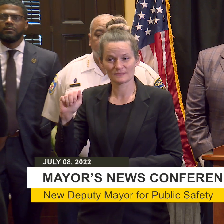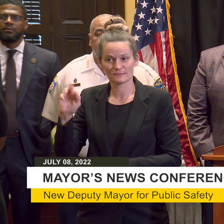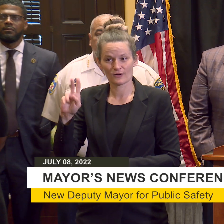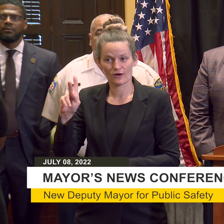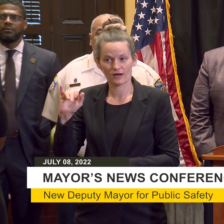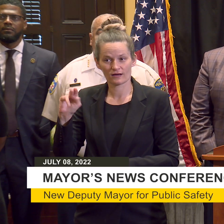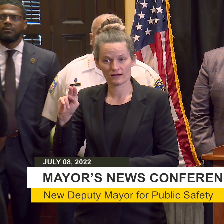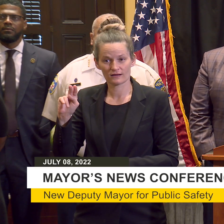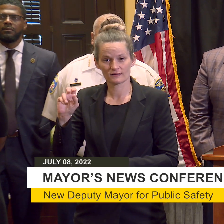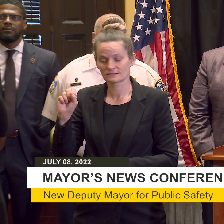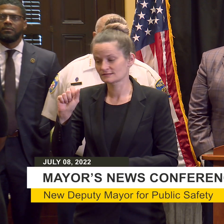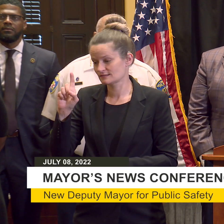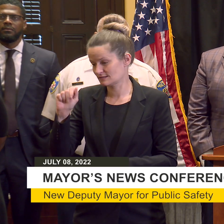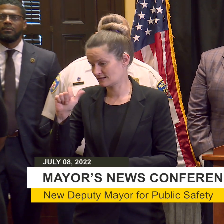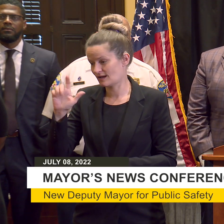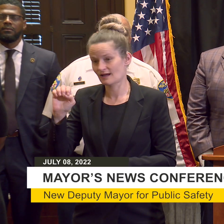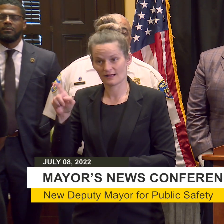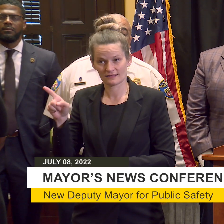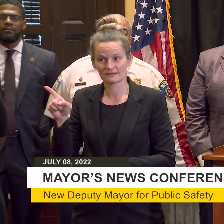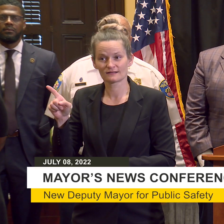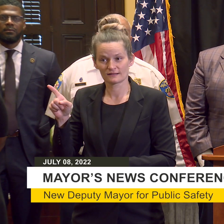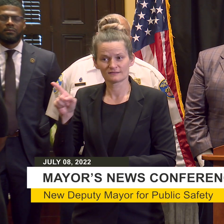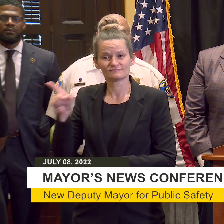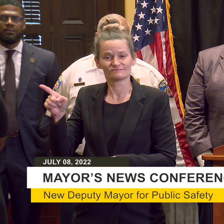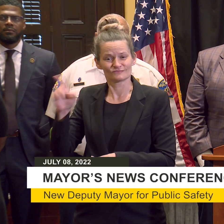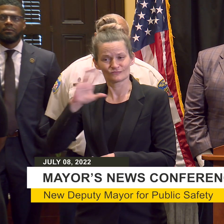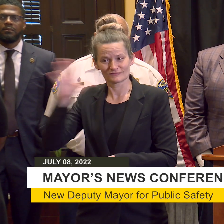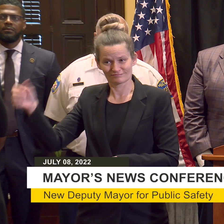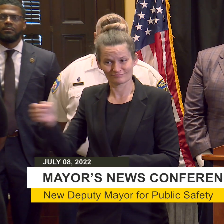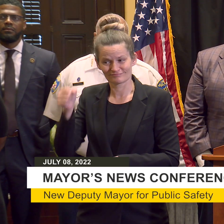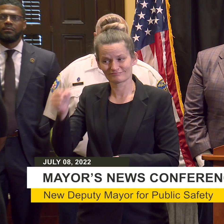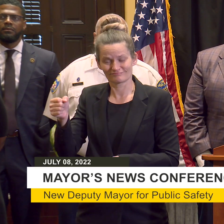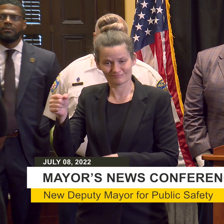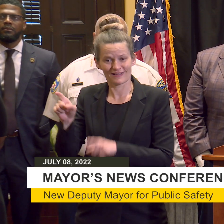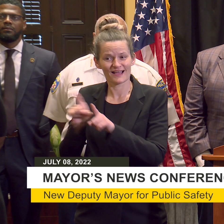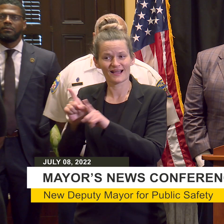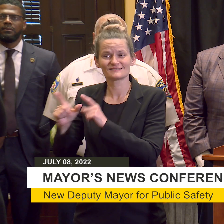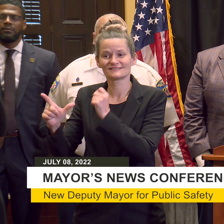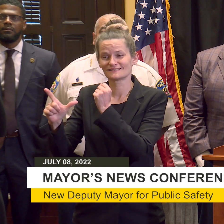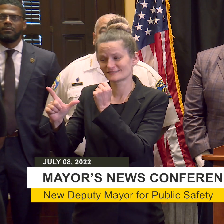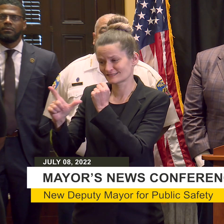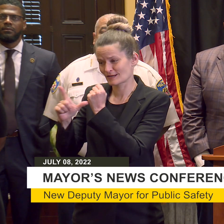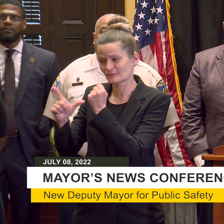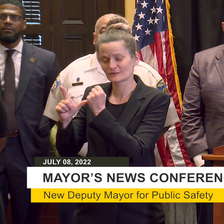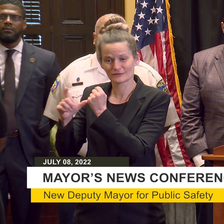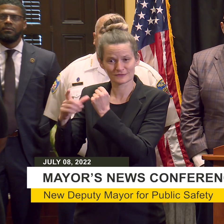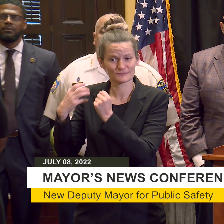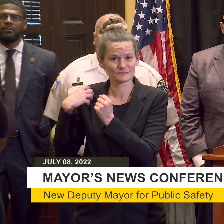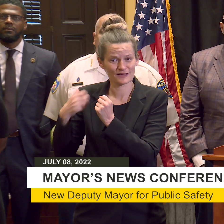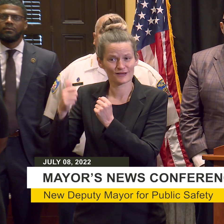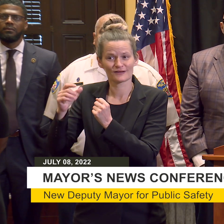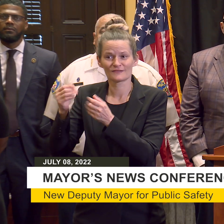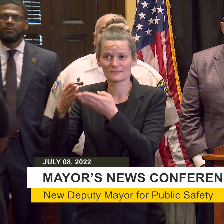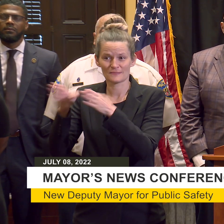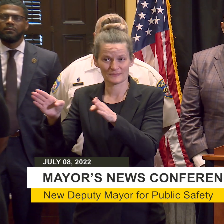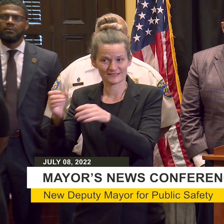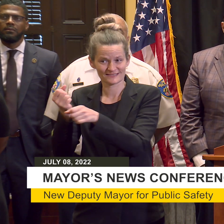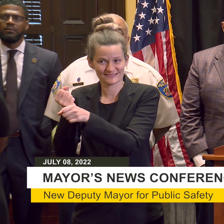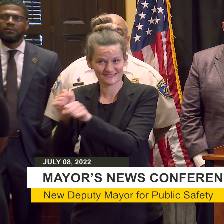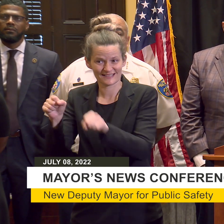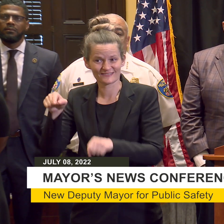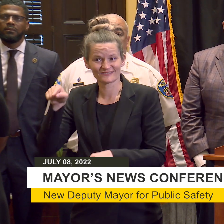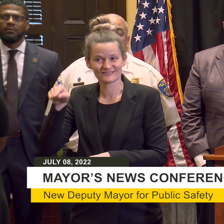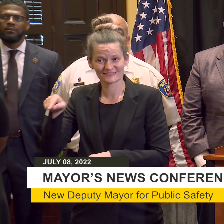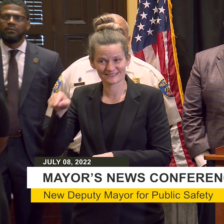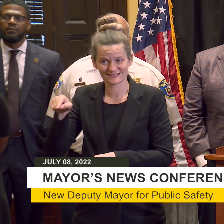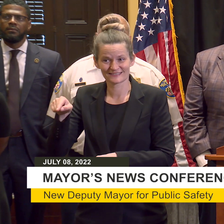As a native Baltimorean, a public safety expert and longtime proponent of proactive and constitutional law